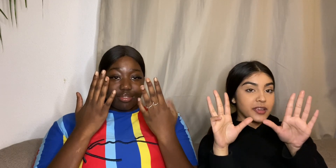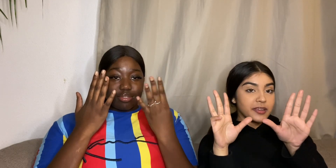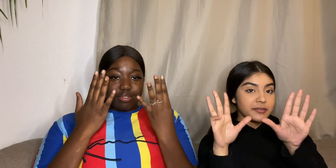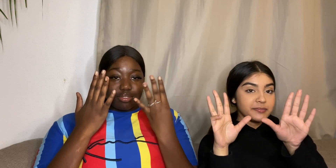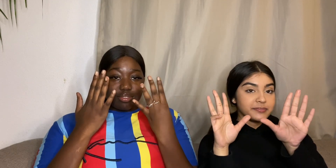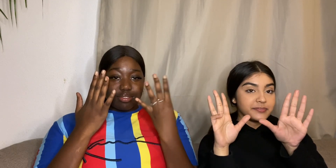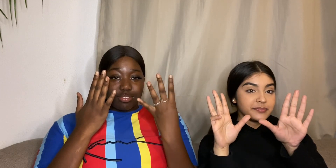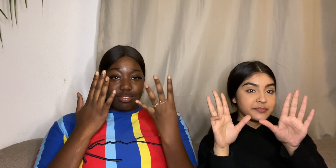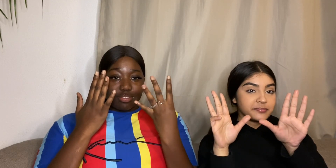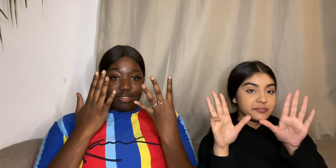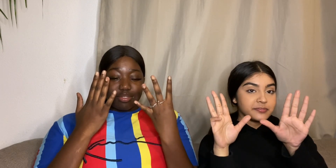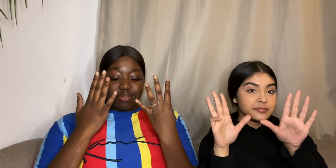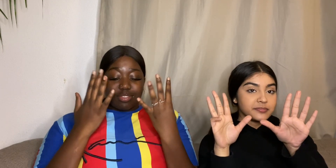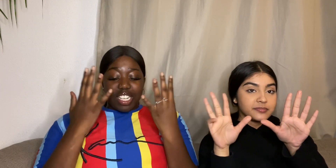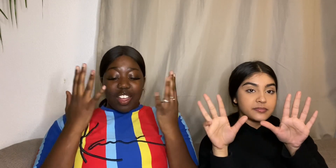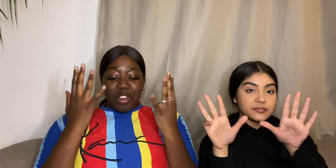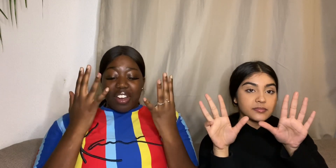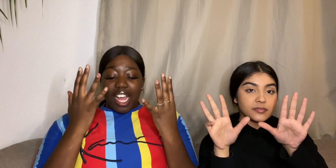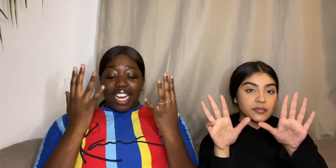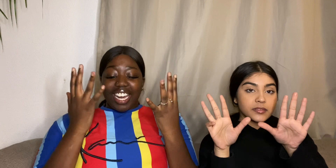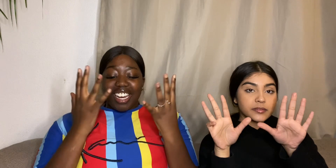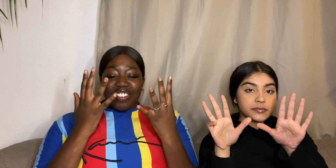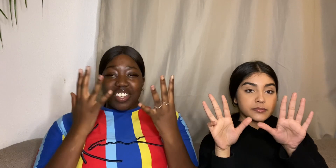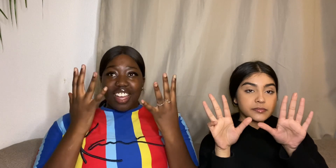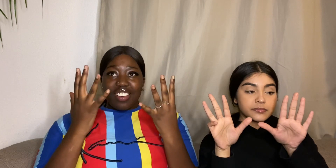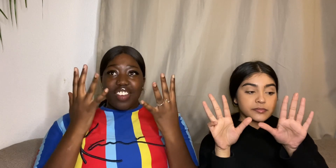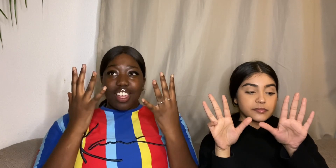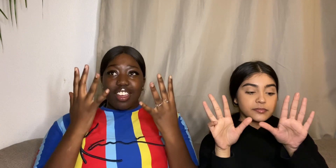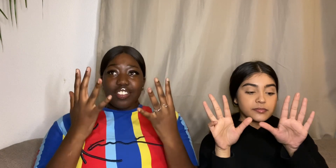all right never have i ever